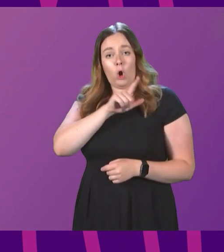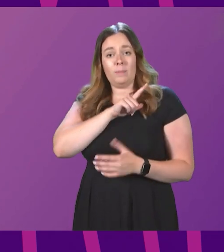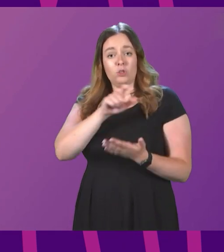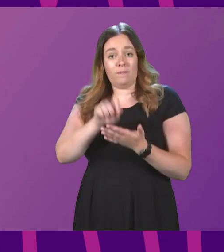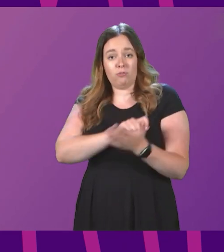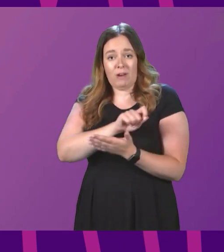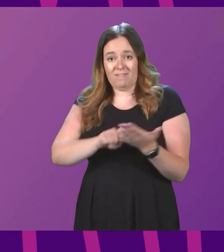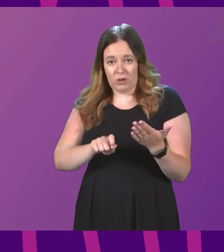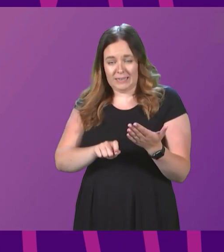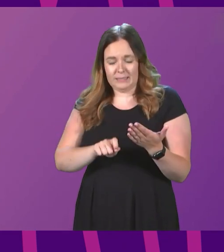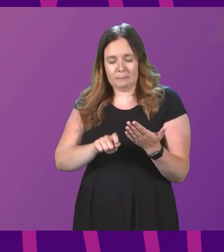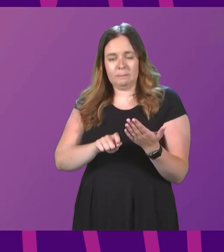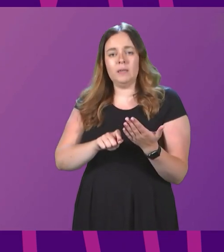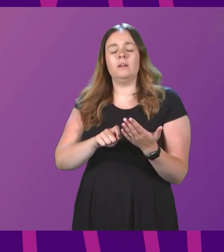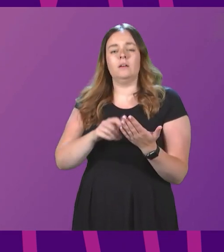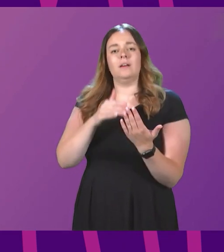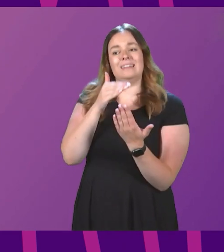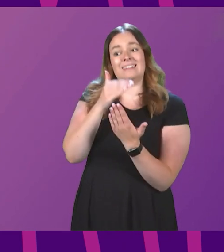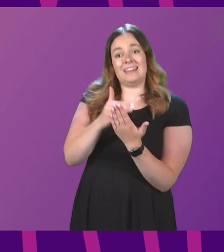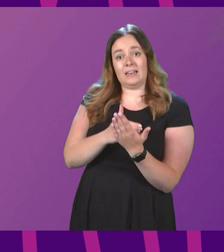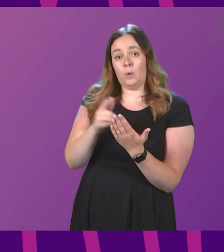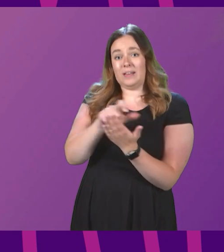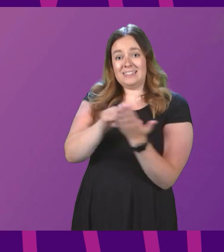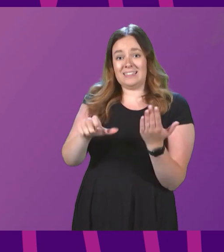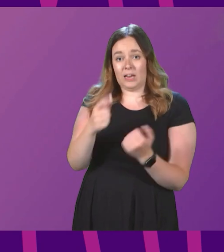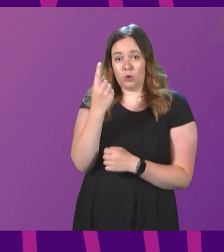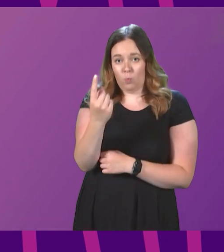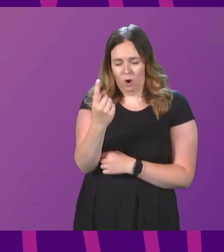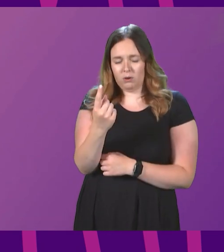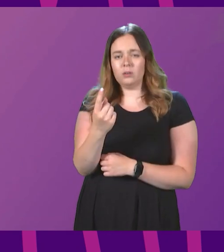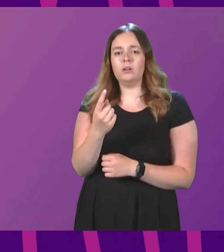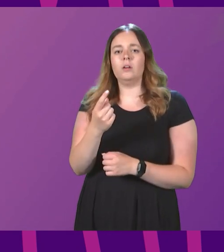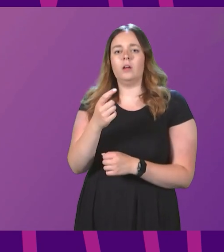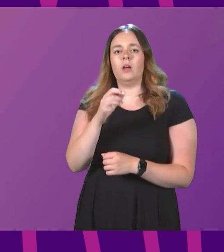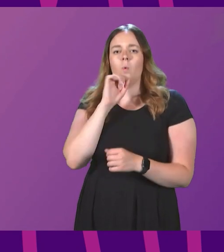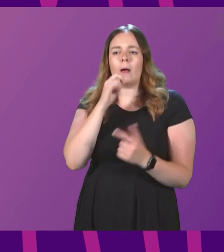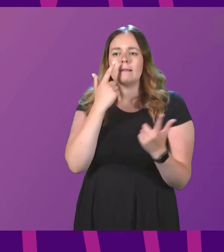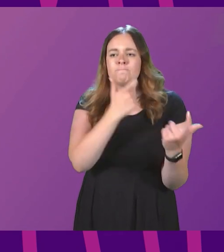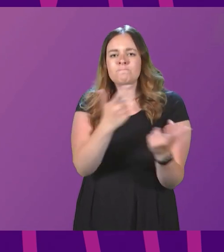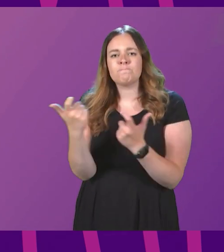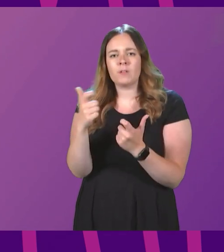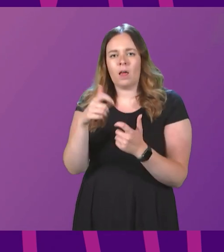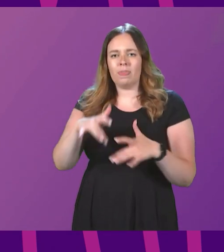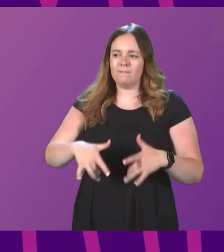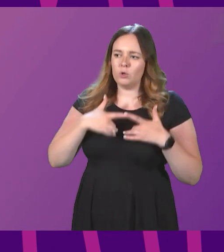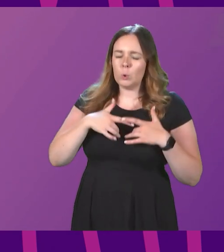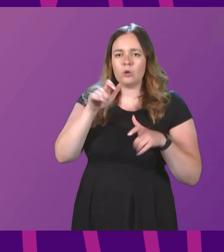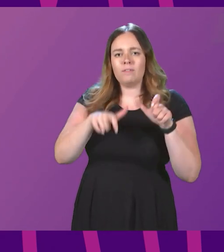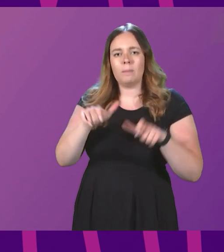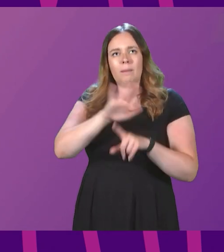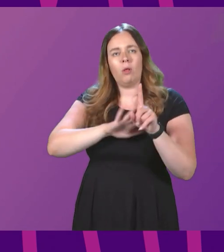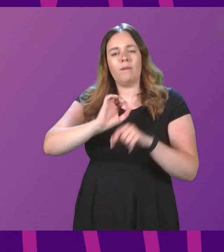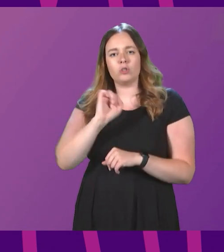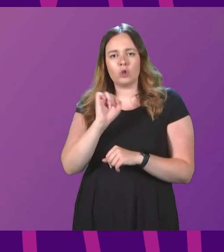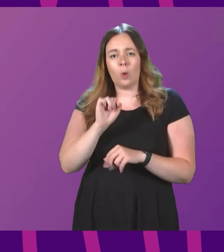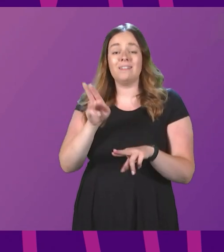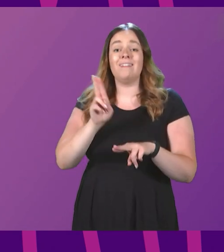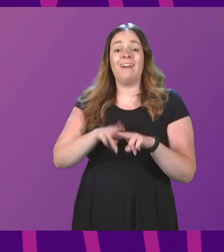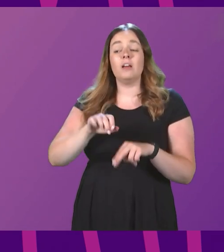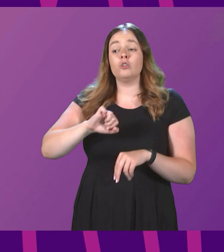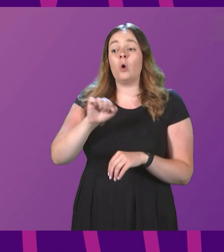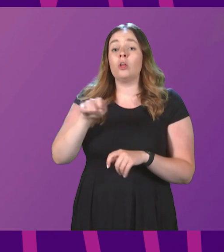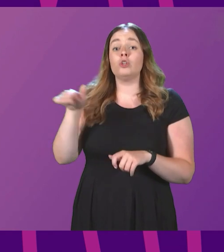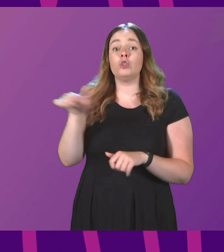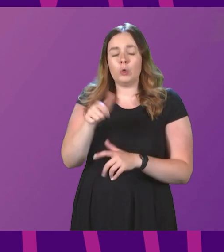referendum as set out in section one is to ascertain the views of the people of Scotland on whether or not Scotland should be